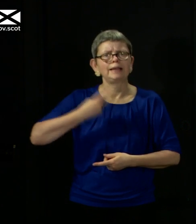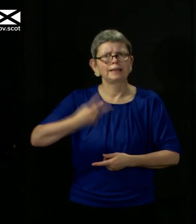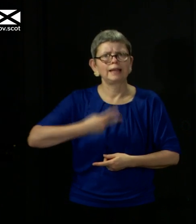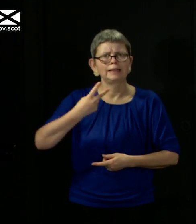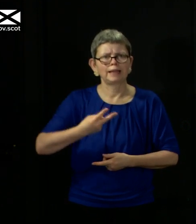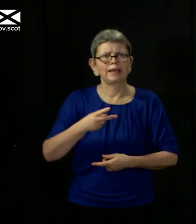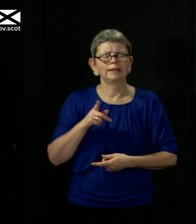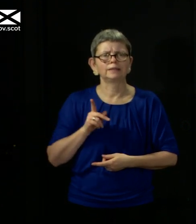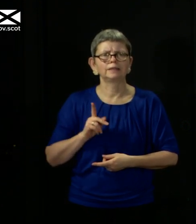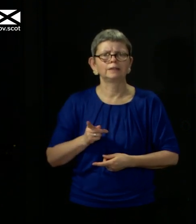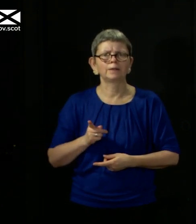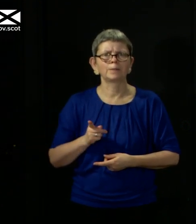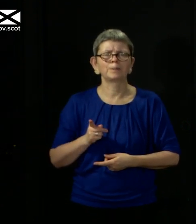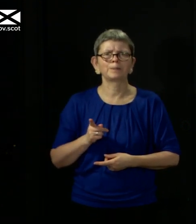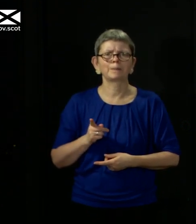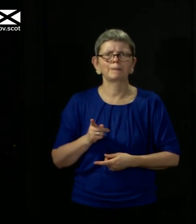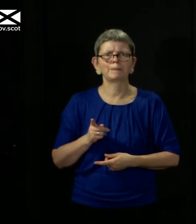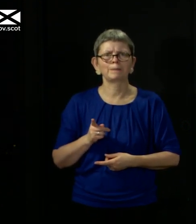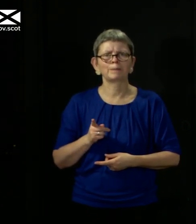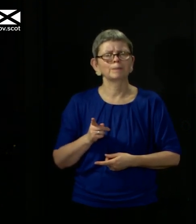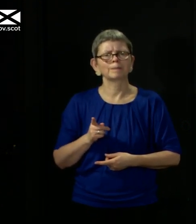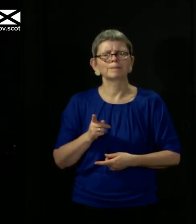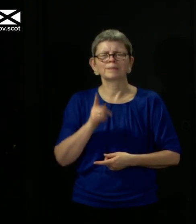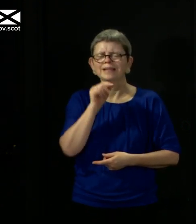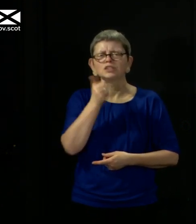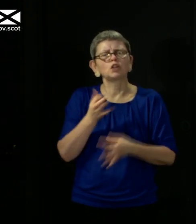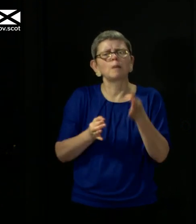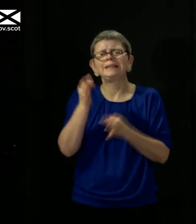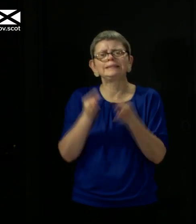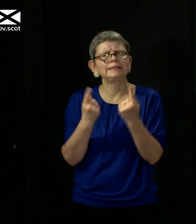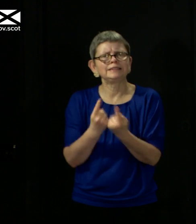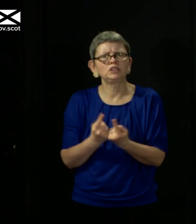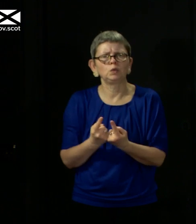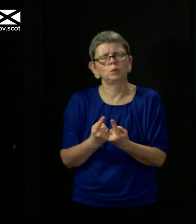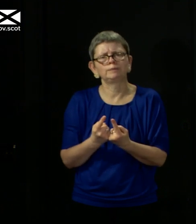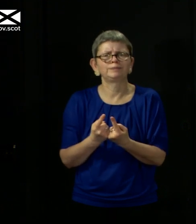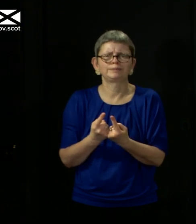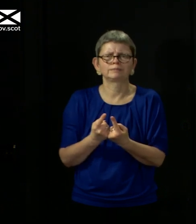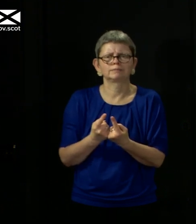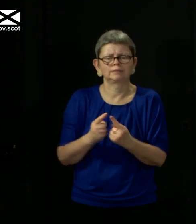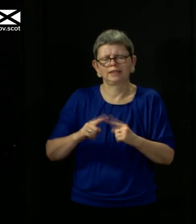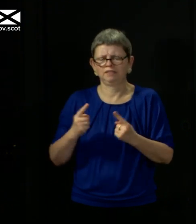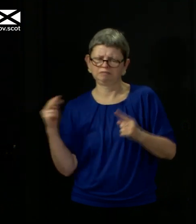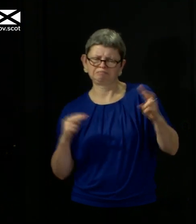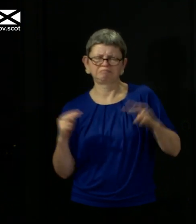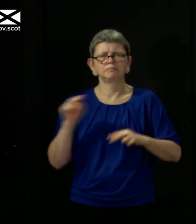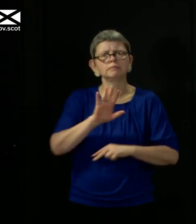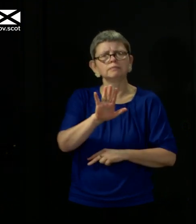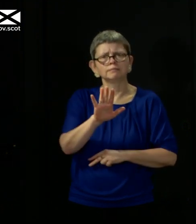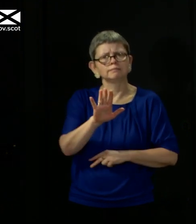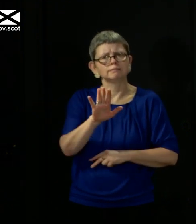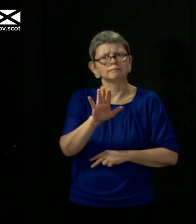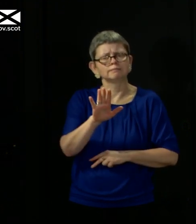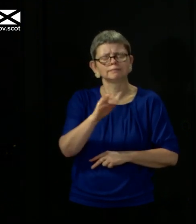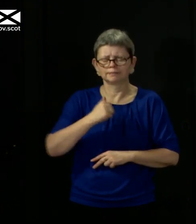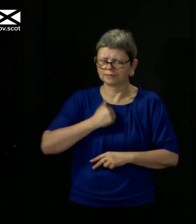that this, to me, is not driven in any way by political considerations or constitutional considerations. The only thing I care about is keeping